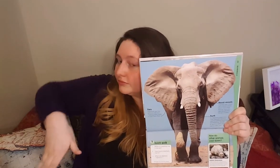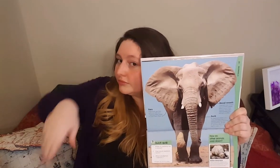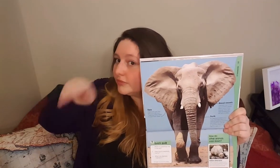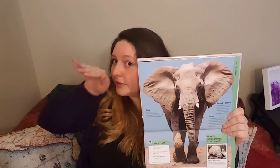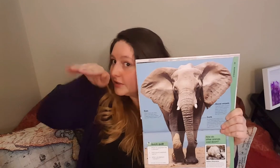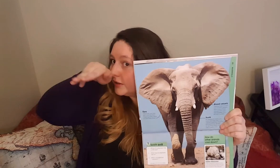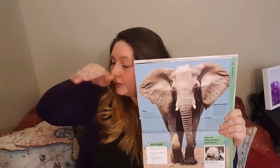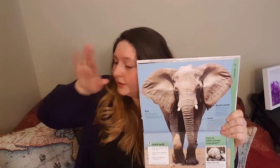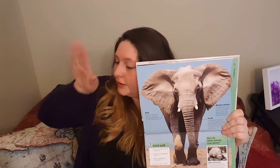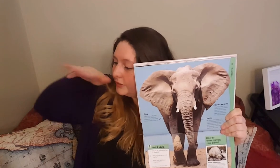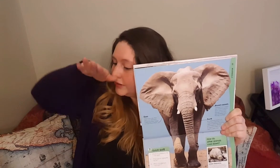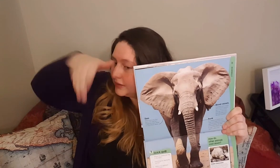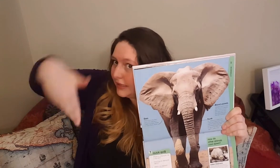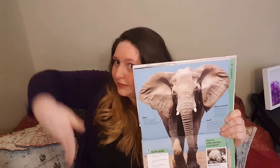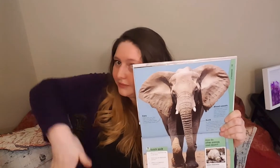I'm just starting at my nose. Just elephant.